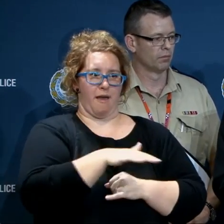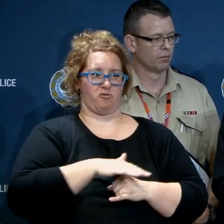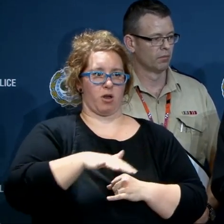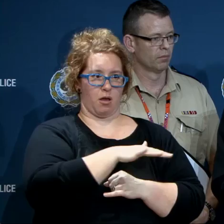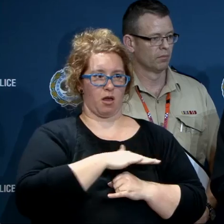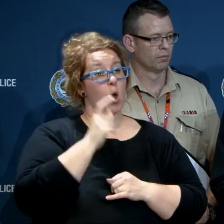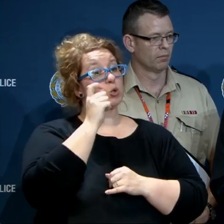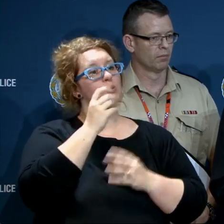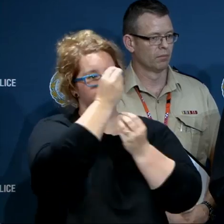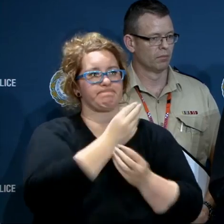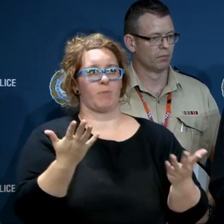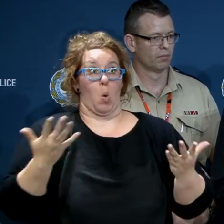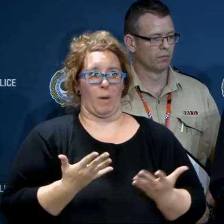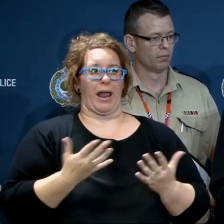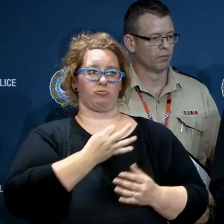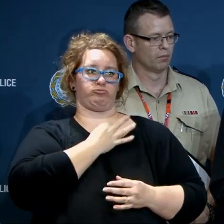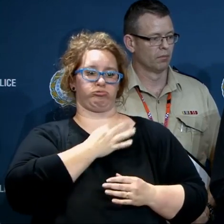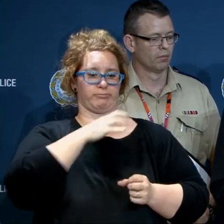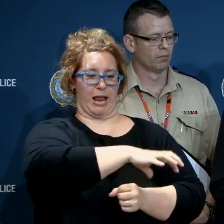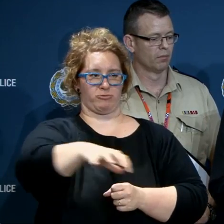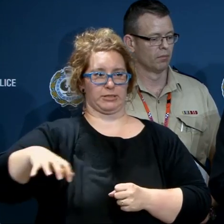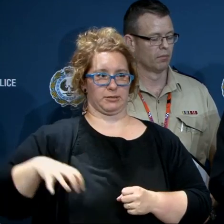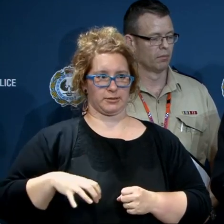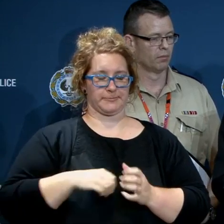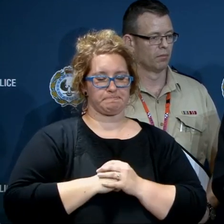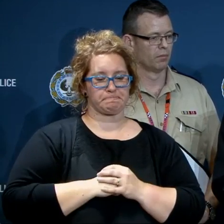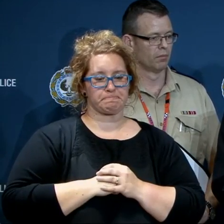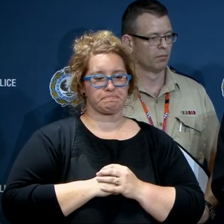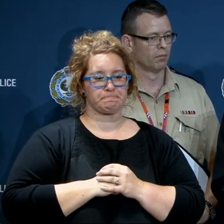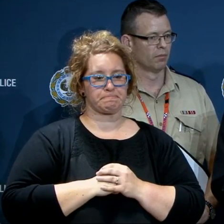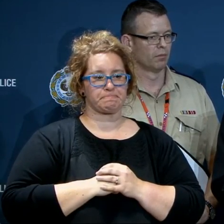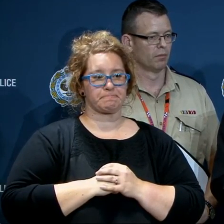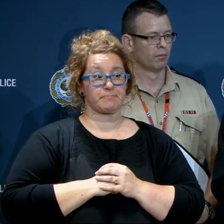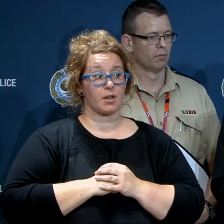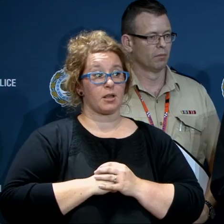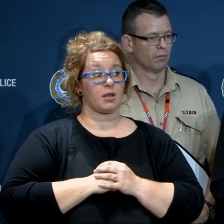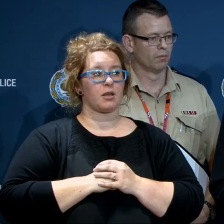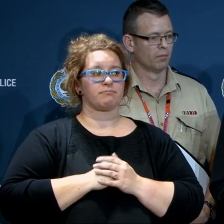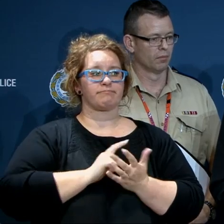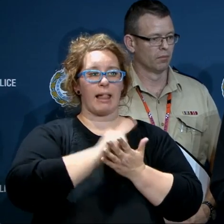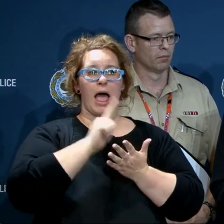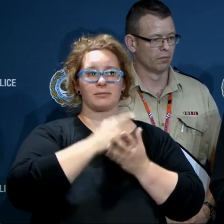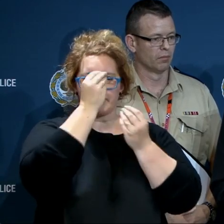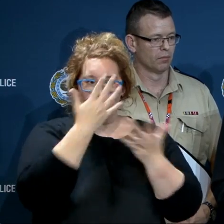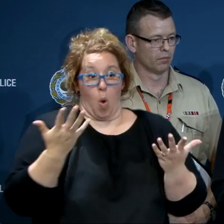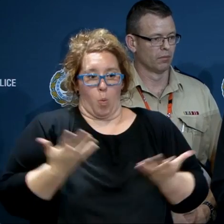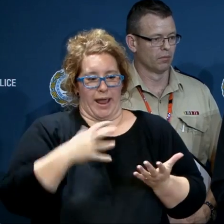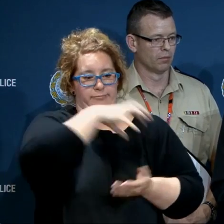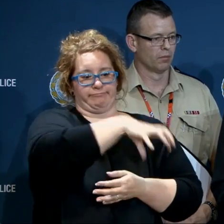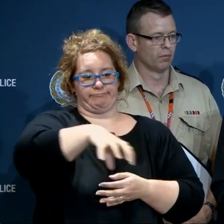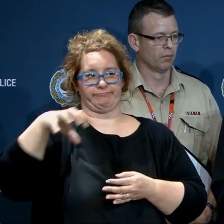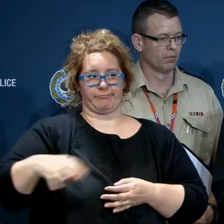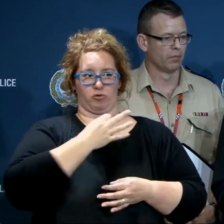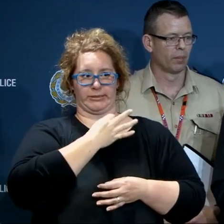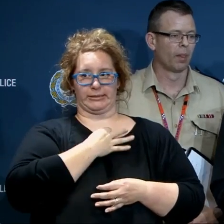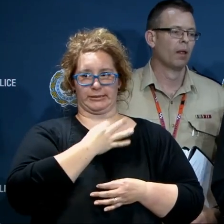put out. It will be updated as need be. The exact description will be in that text of the warning. So at this